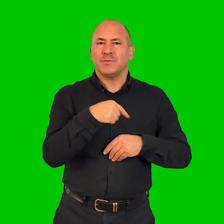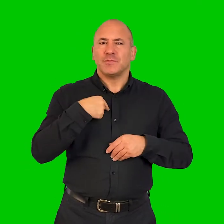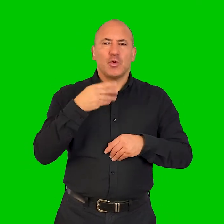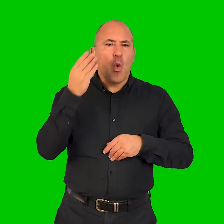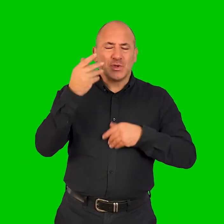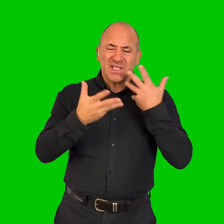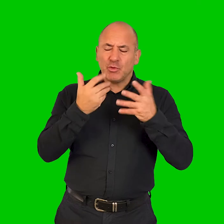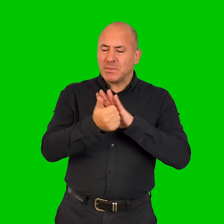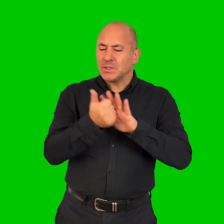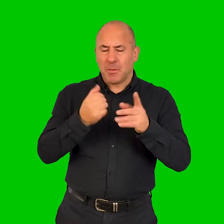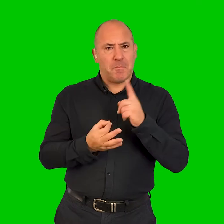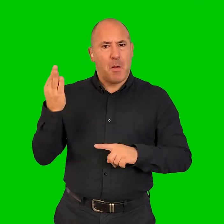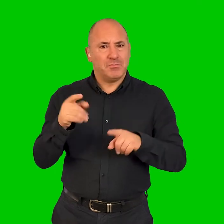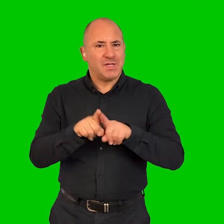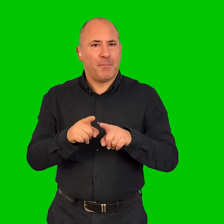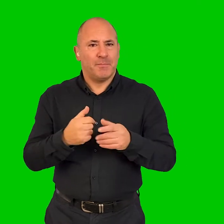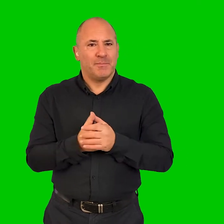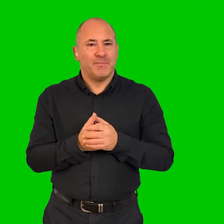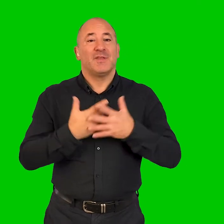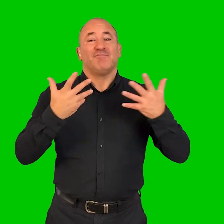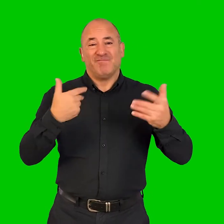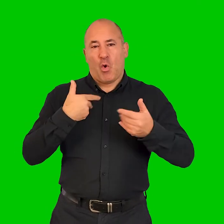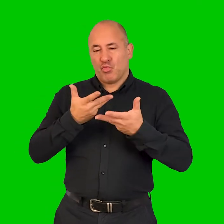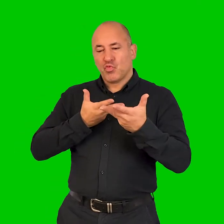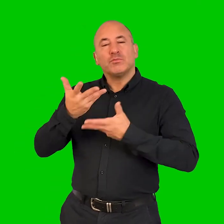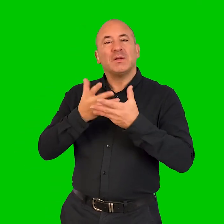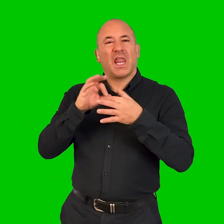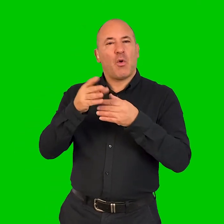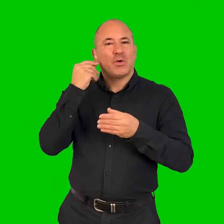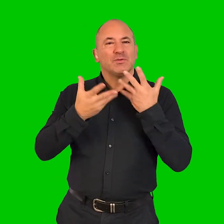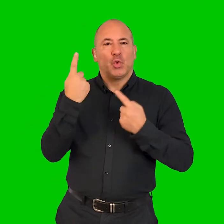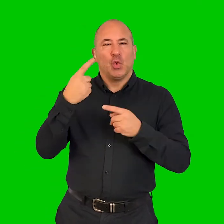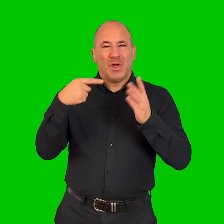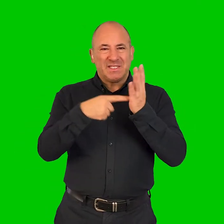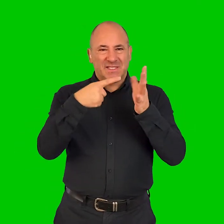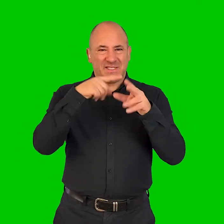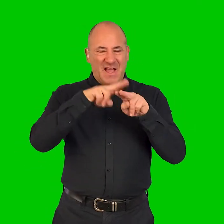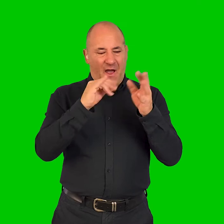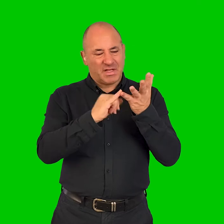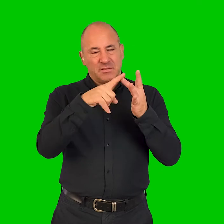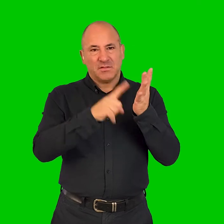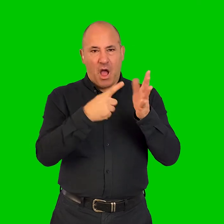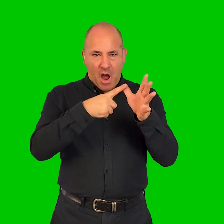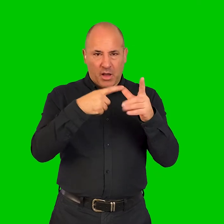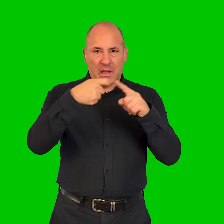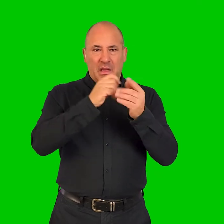improve my audio description skills. And so I had an audio description consultant, Tafsila Khan, and she kind of,